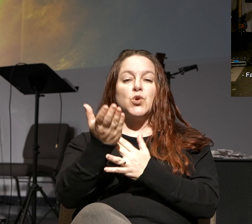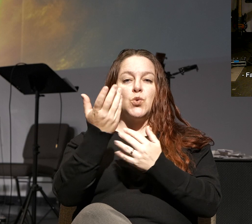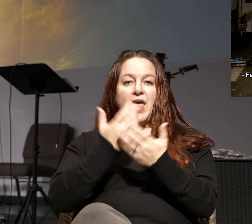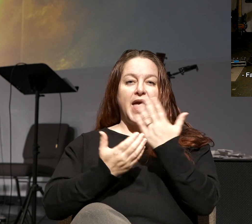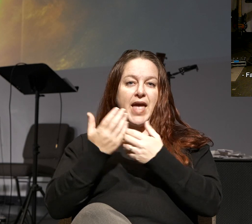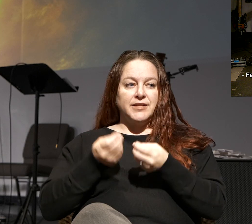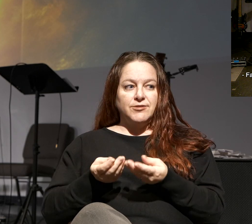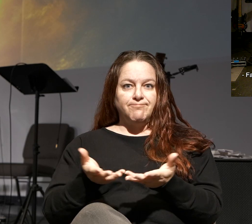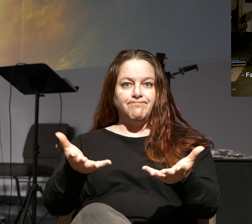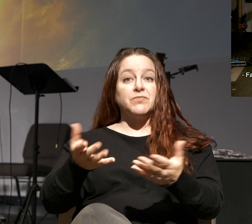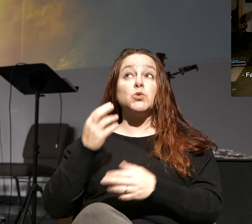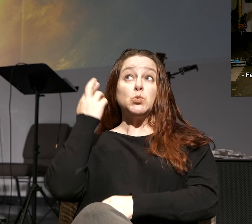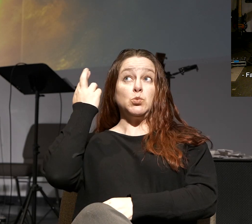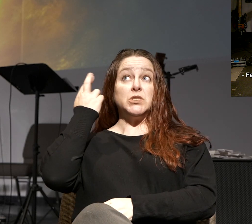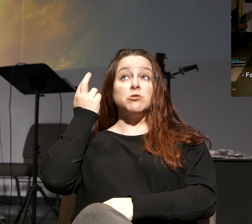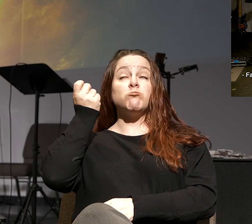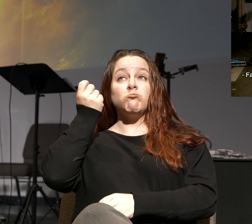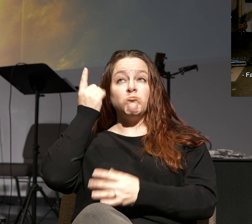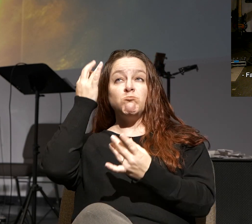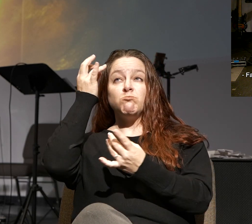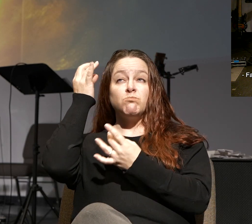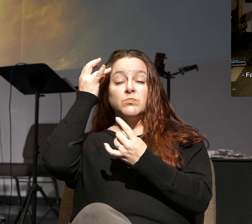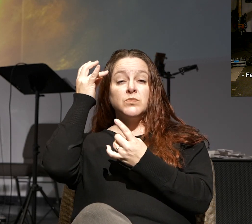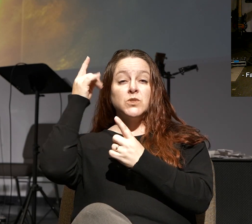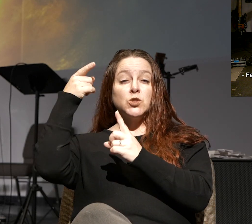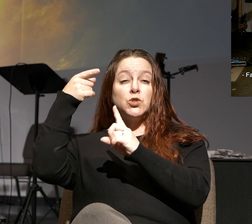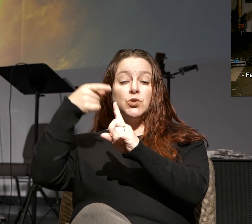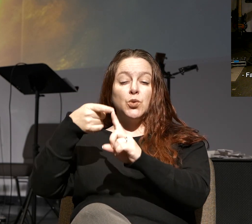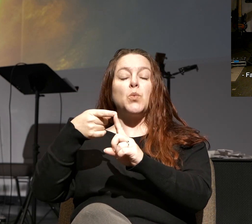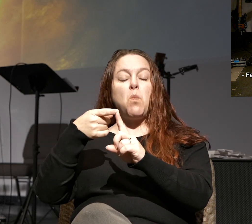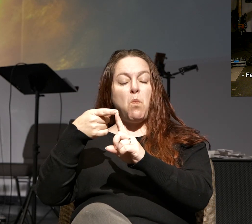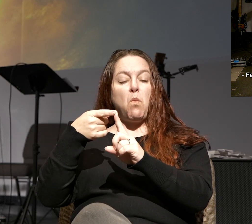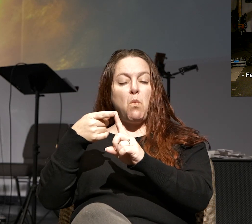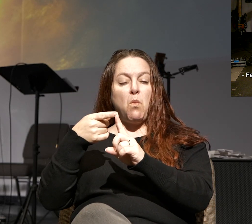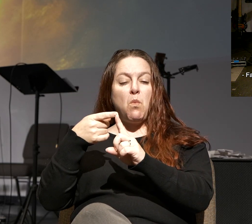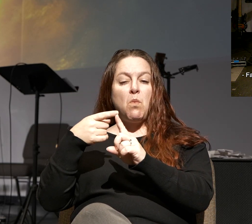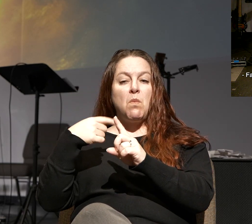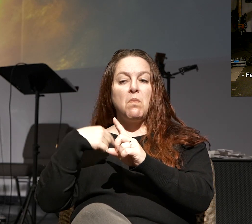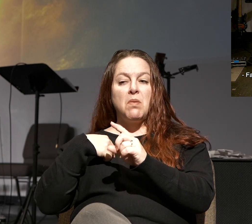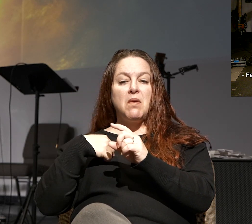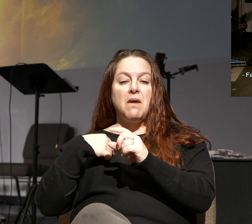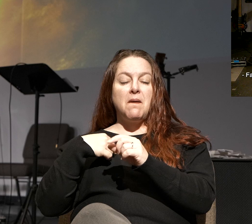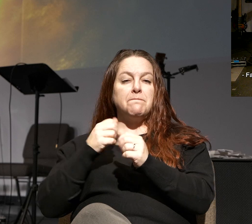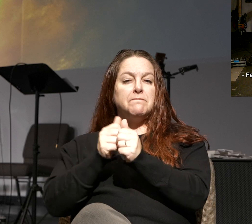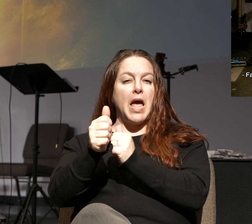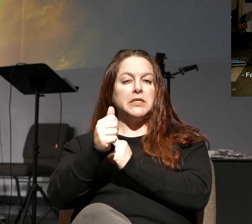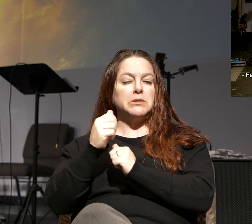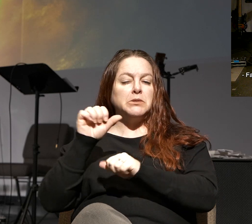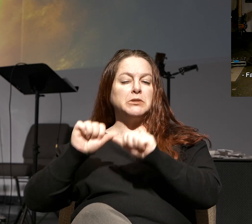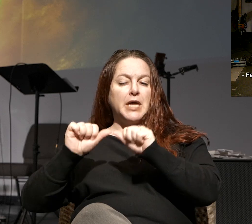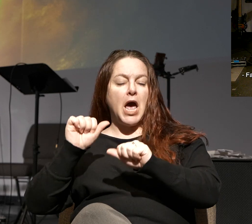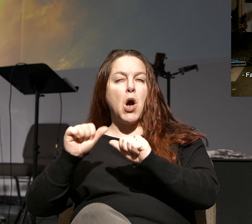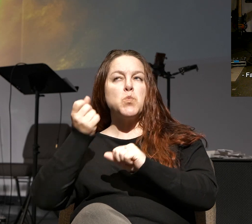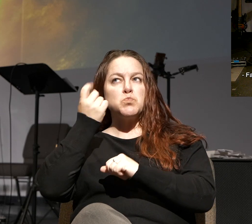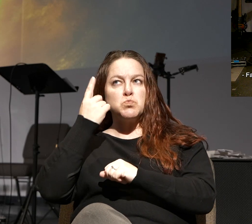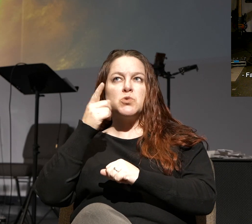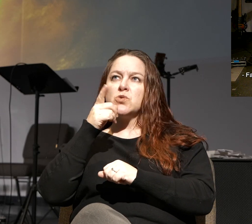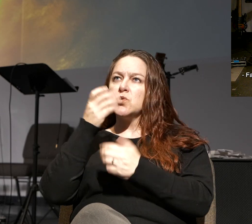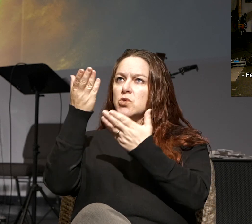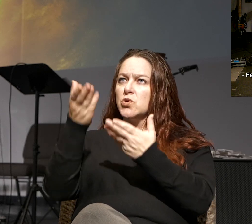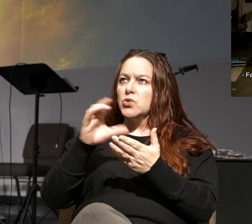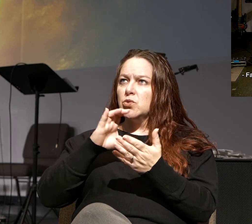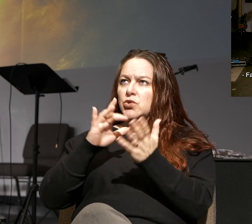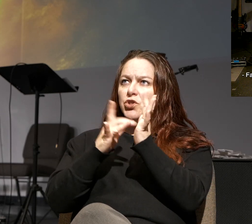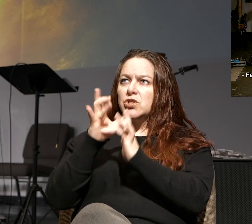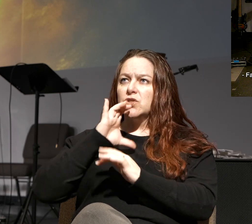So you can reason to a point of probability that's the head beyond a reasonable doubt about the person and